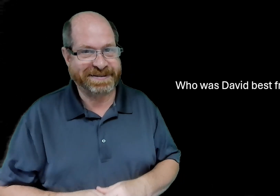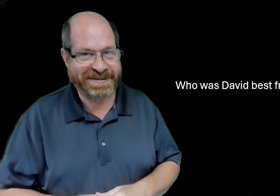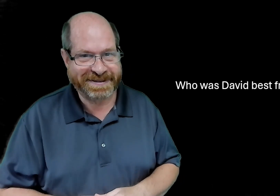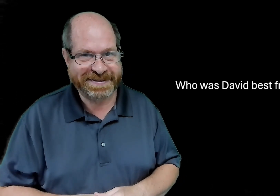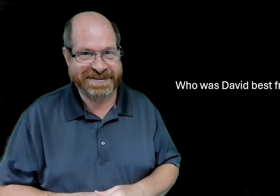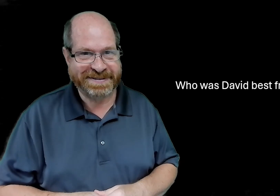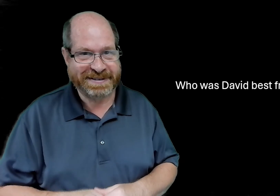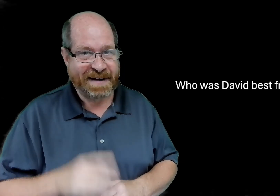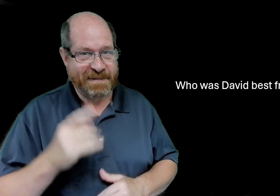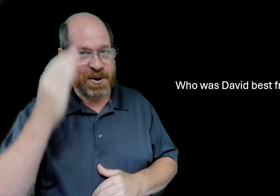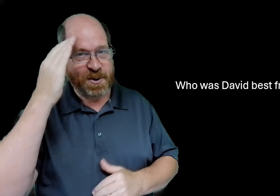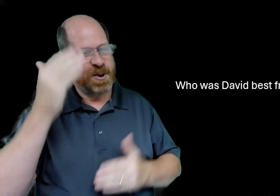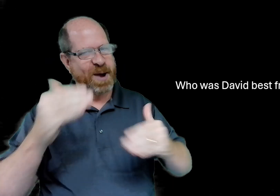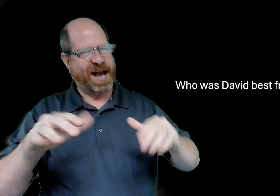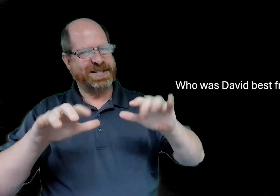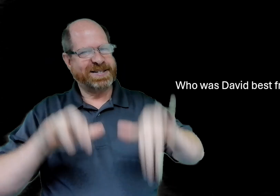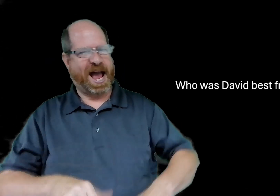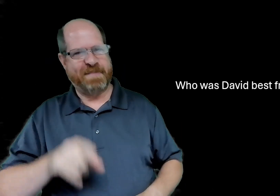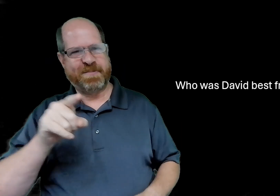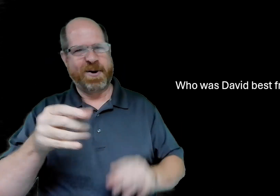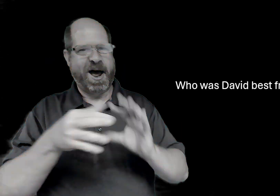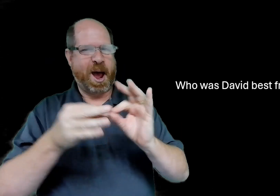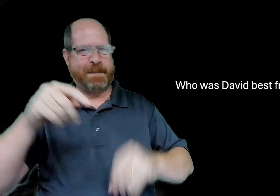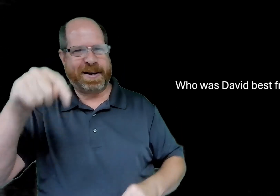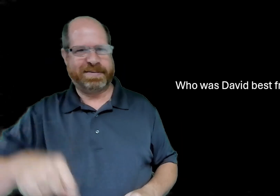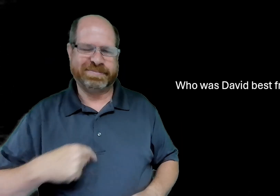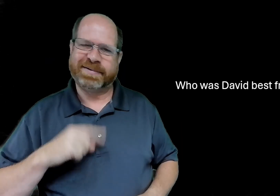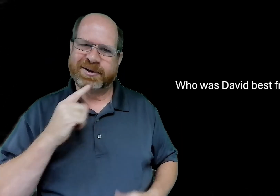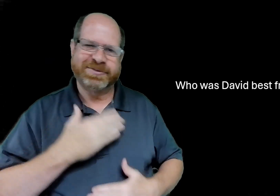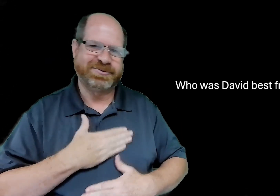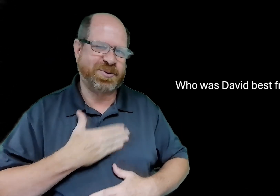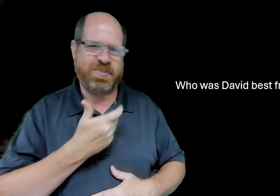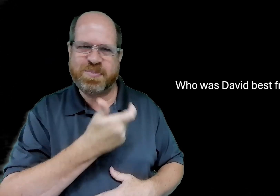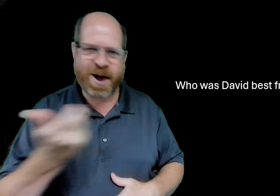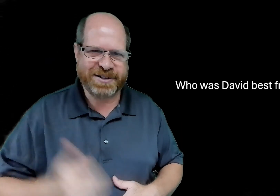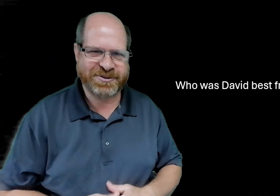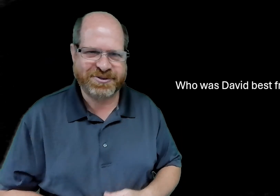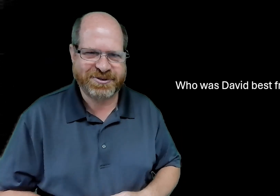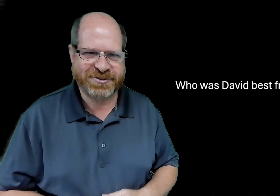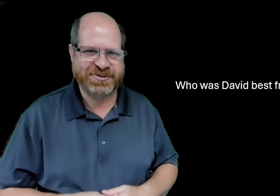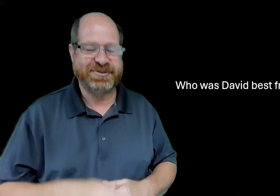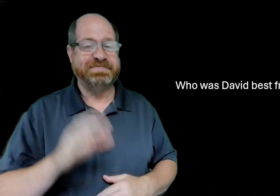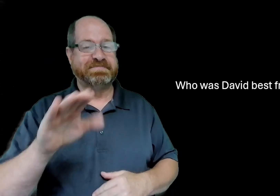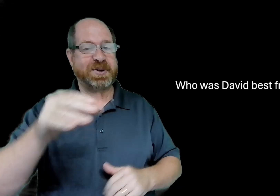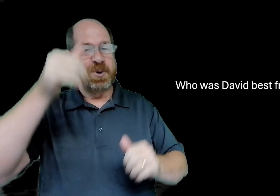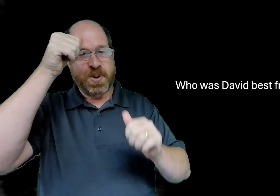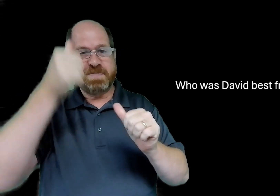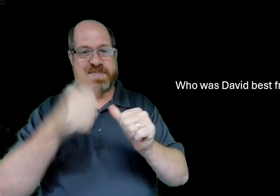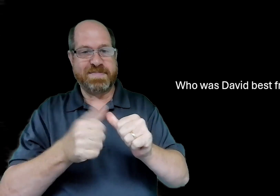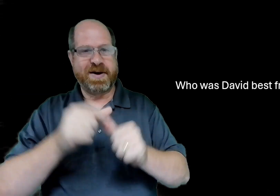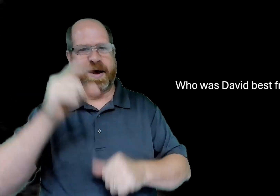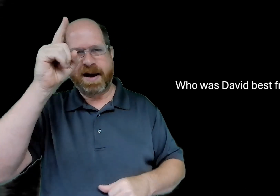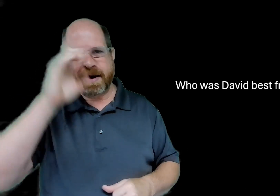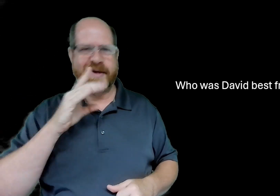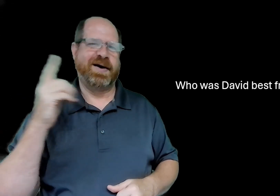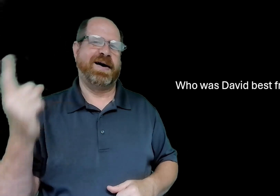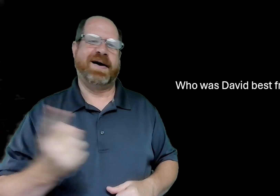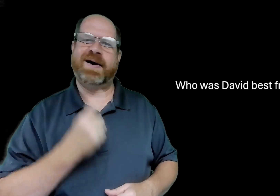we have to wait for the answer till next time but if you know comment below i really enjoy seeing your answers and remember god will